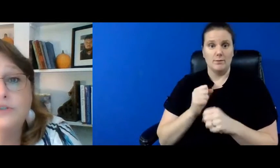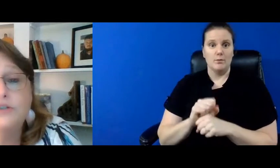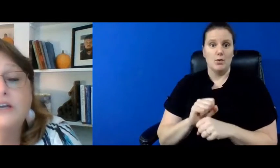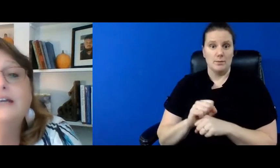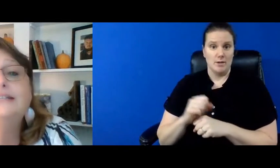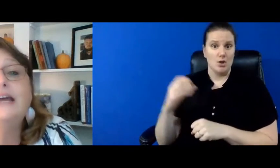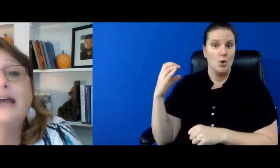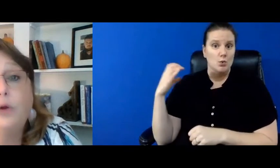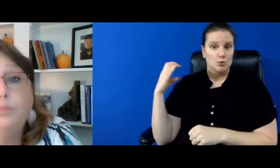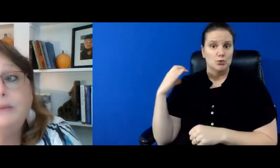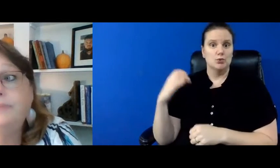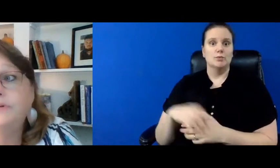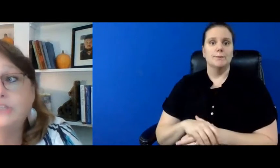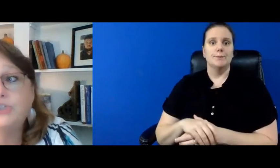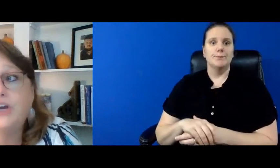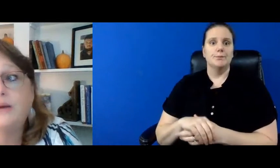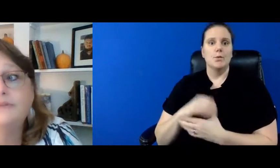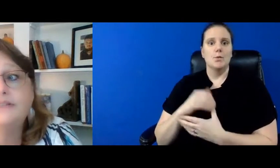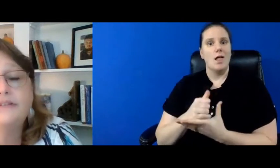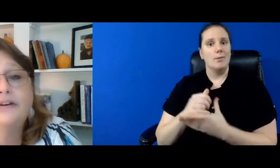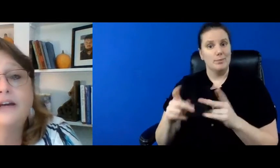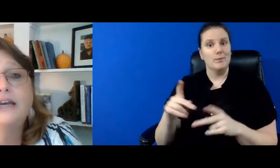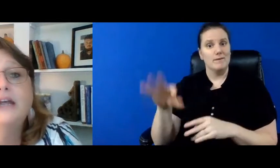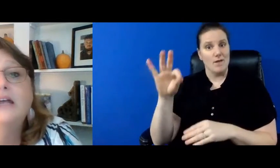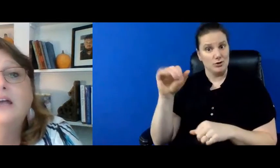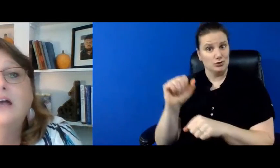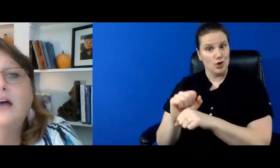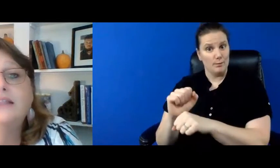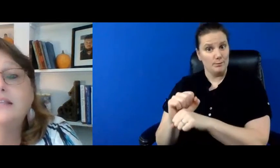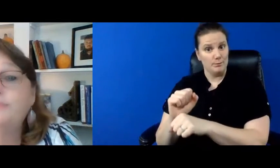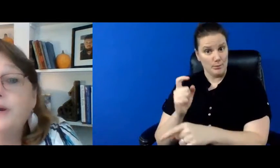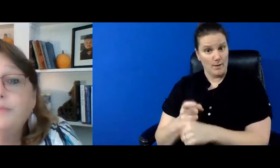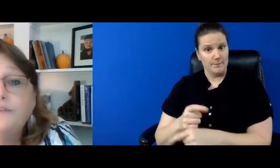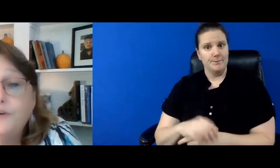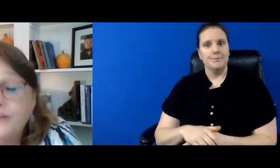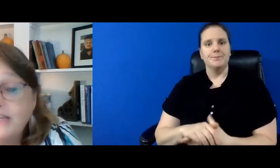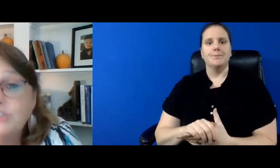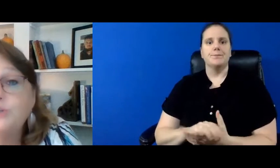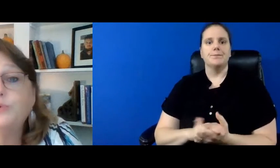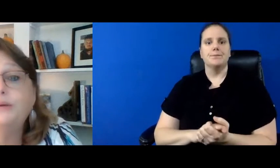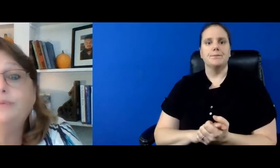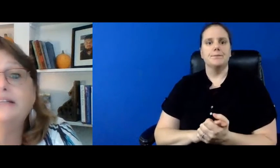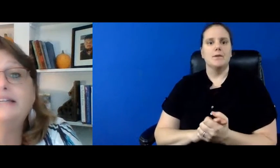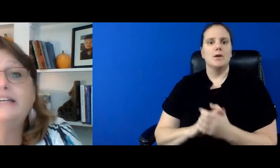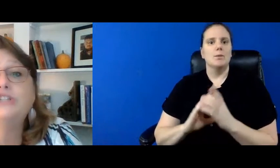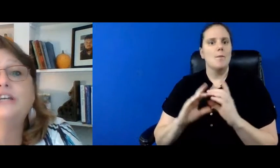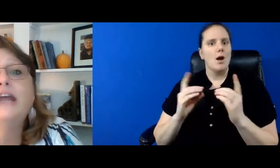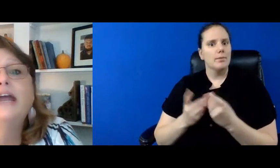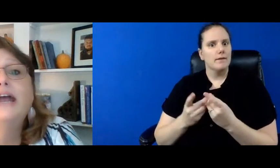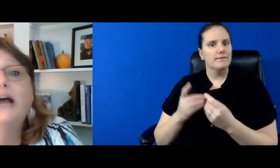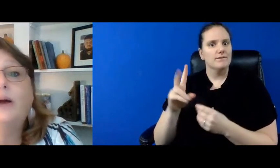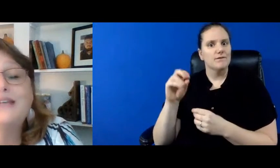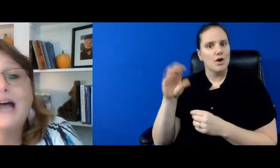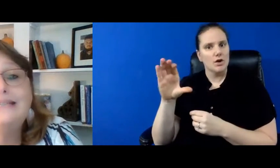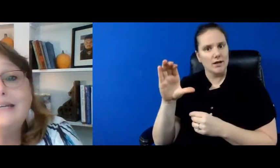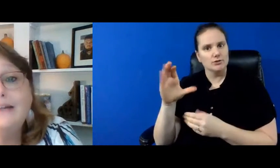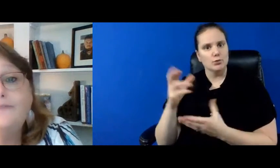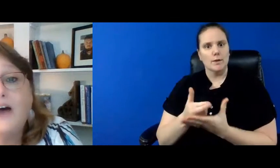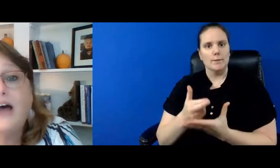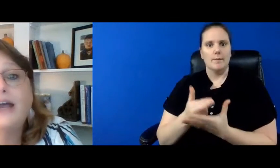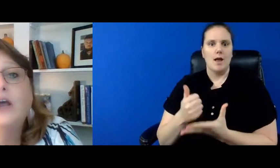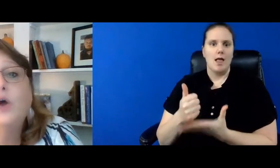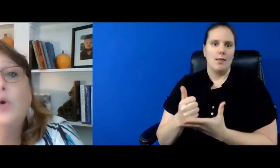coach to help people get jobs right the department of vocational rehabilitation helps